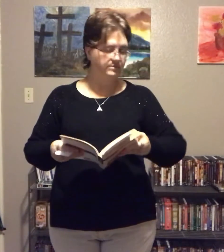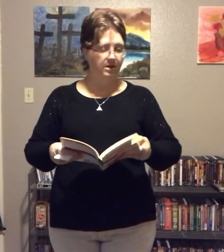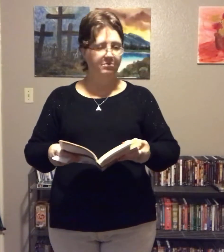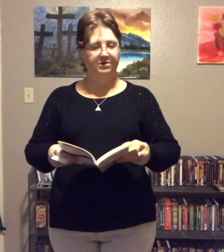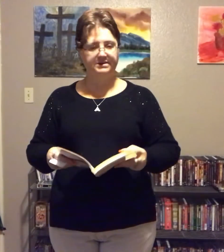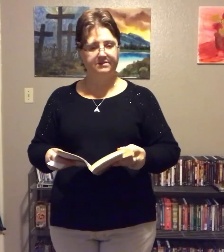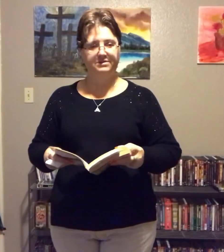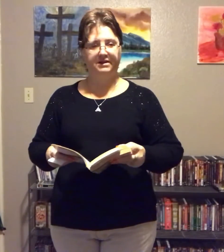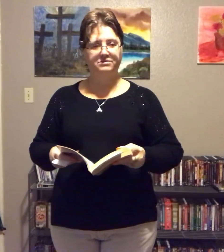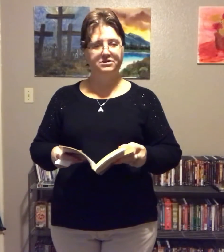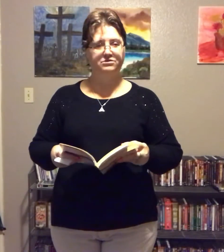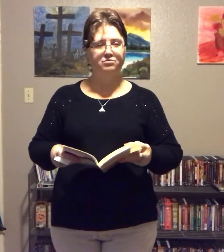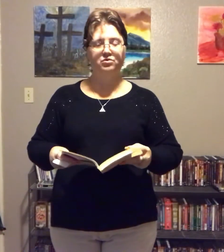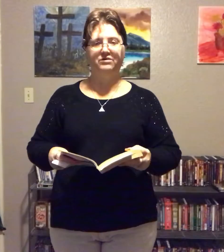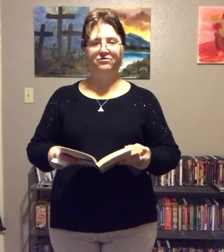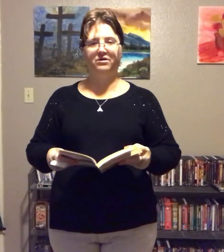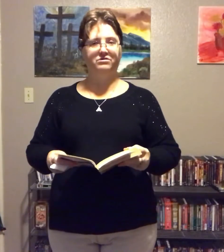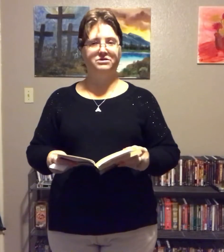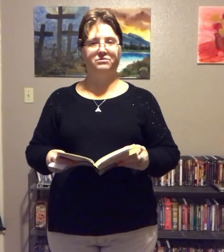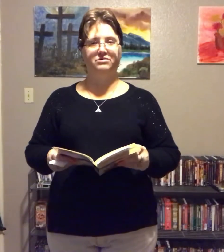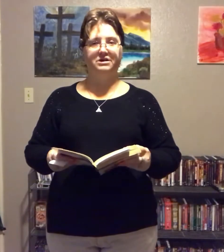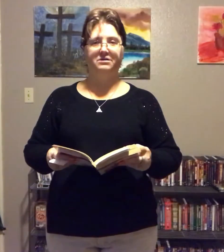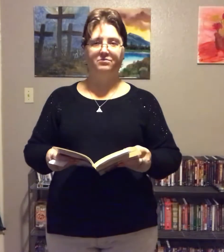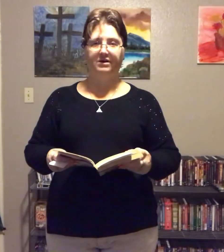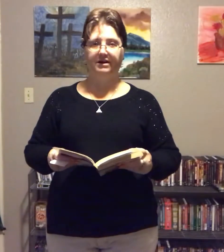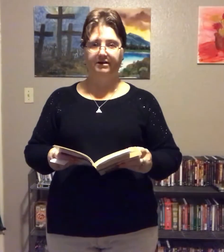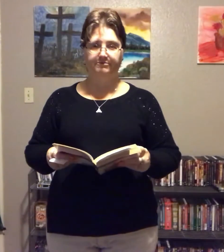Boy, sometimes those morning frogs don't want to come right out.